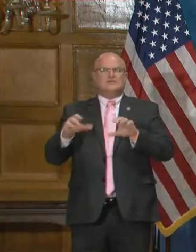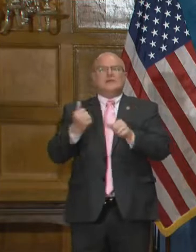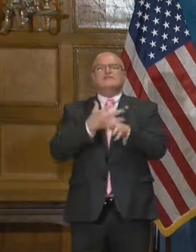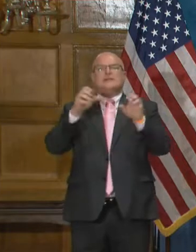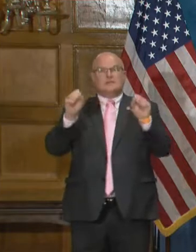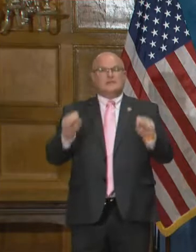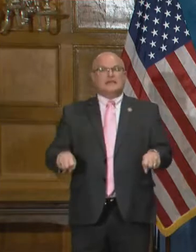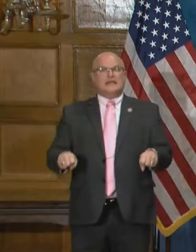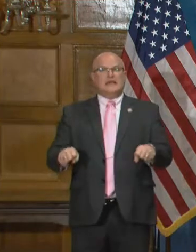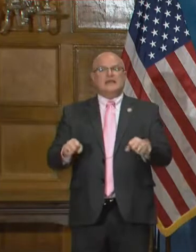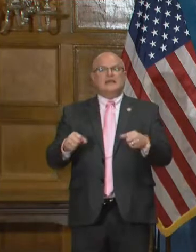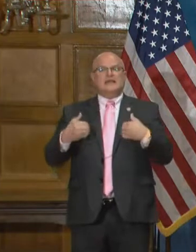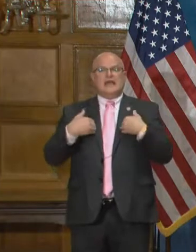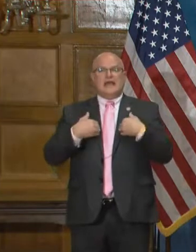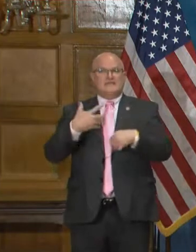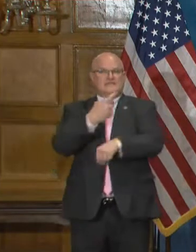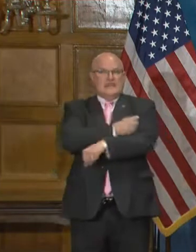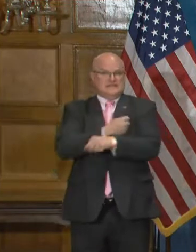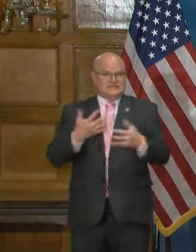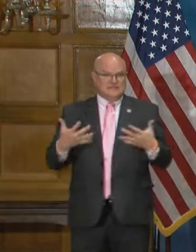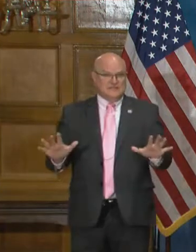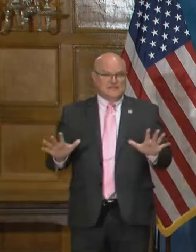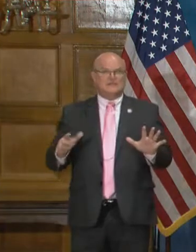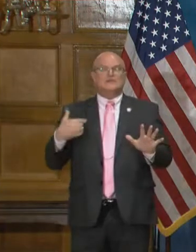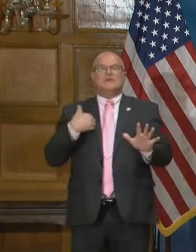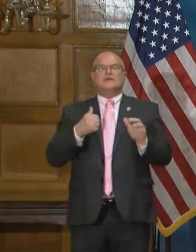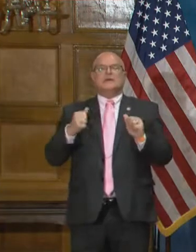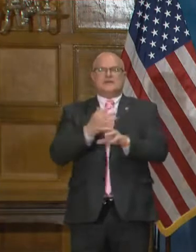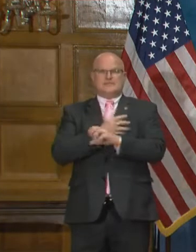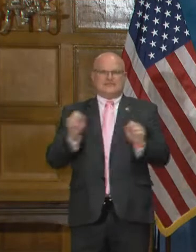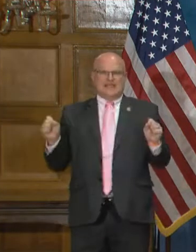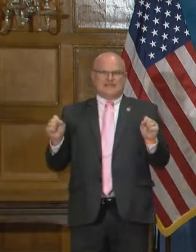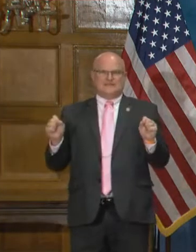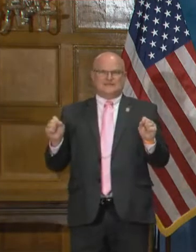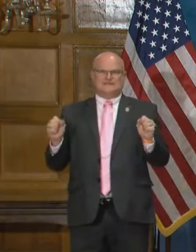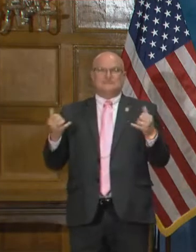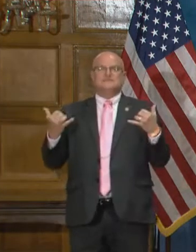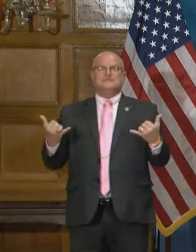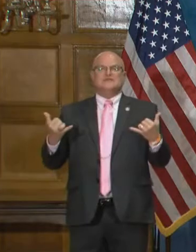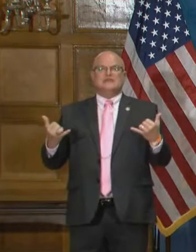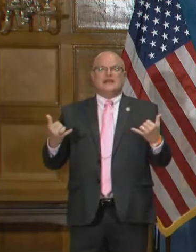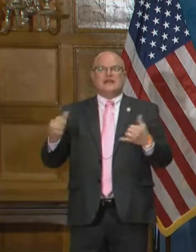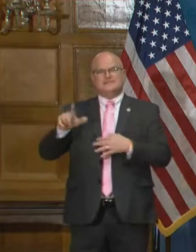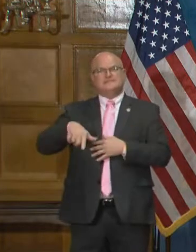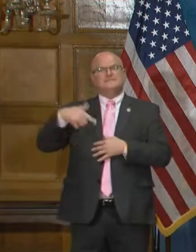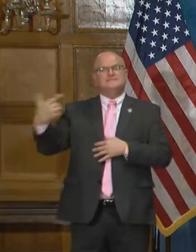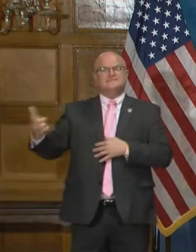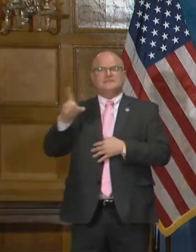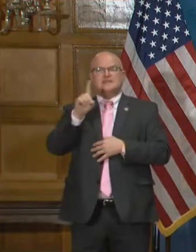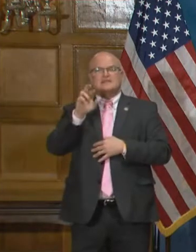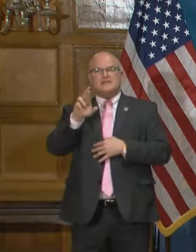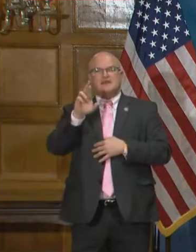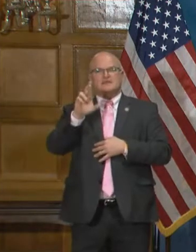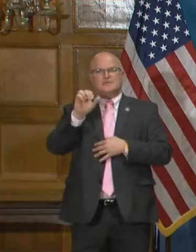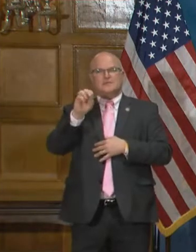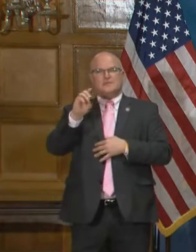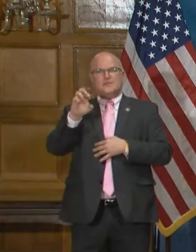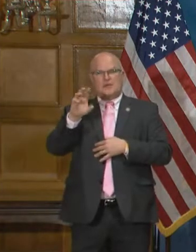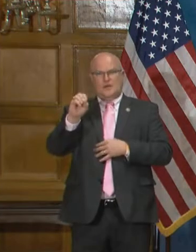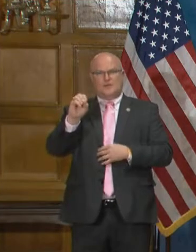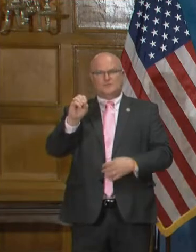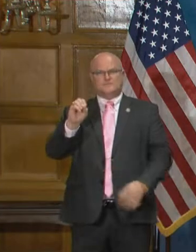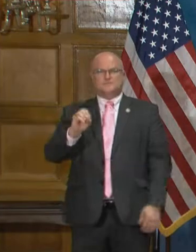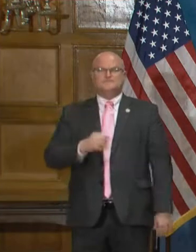do everything we can to get vaccinated so that we can be safe. With that, let me invite Dr. Romero for his comments.